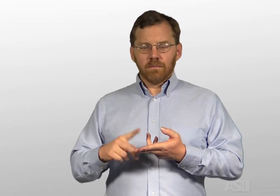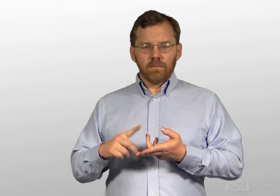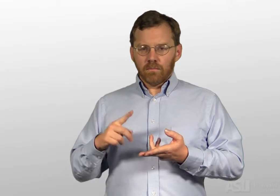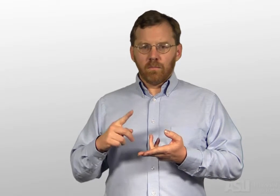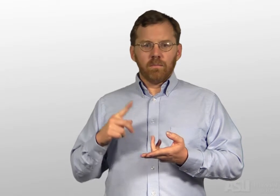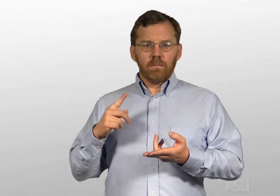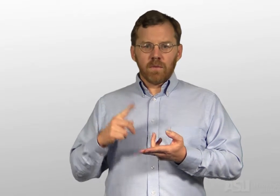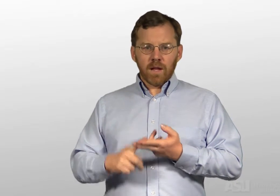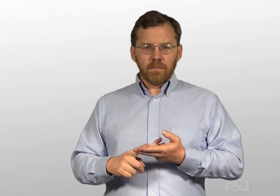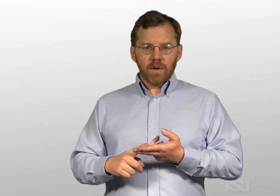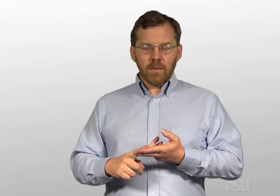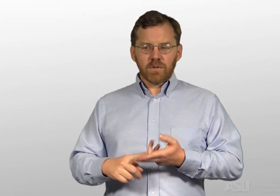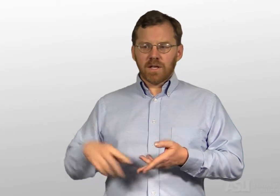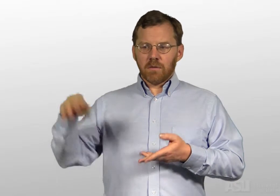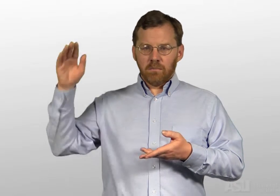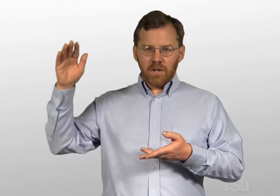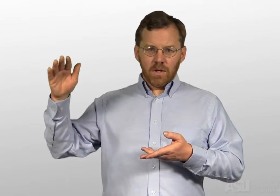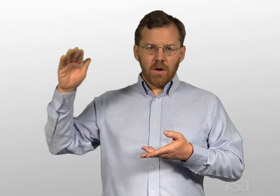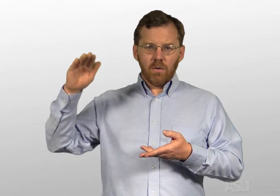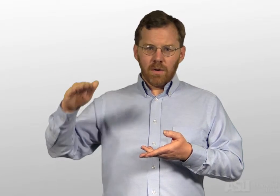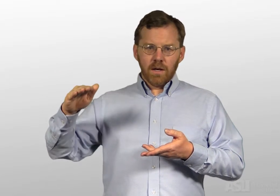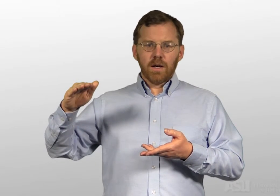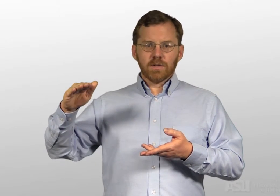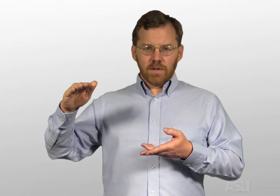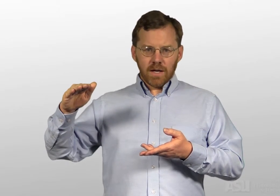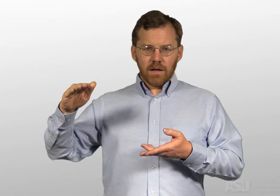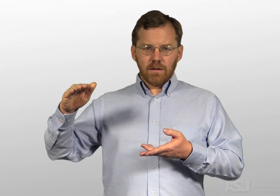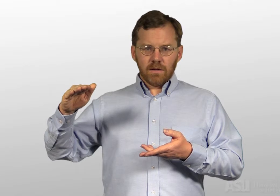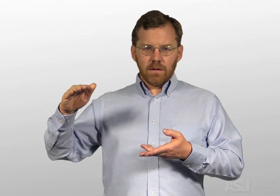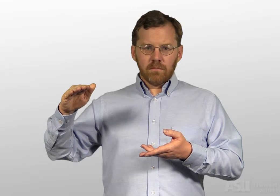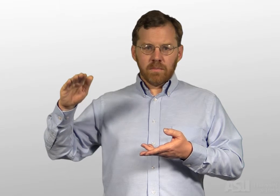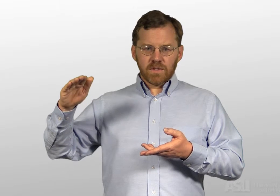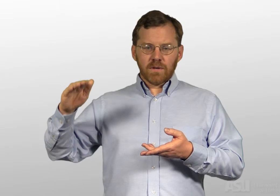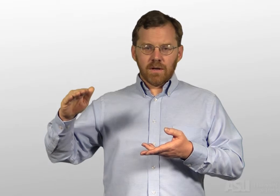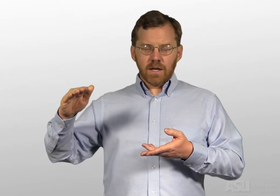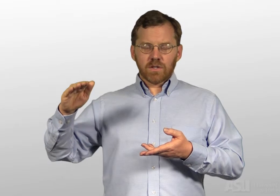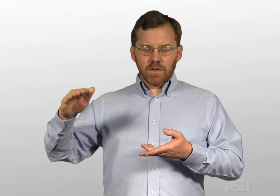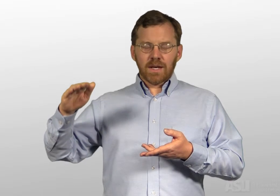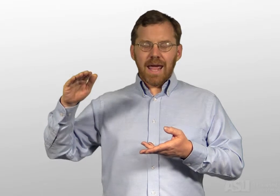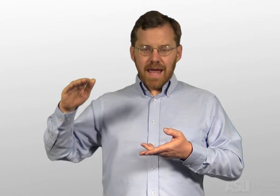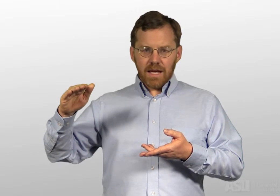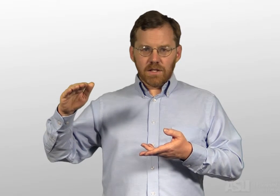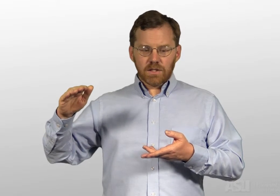below a certain age.